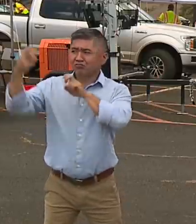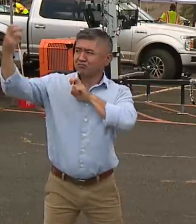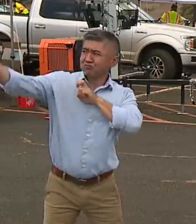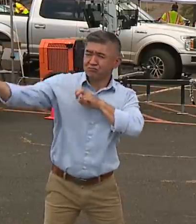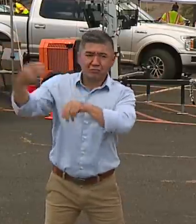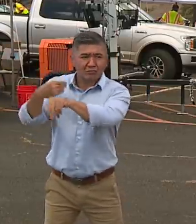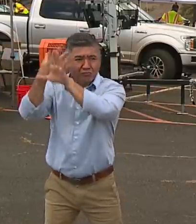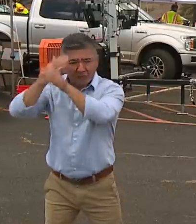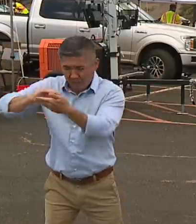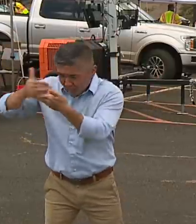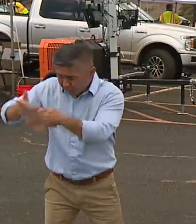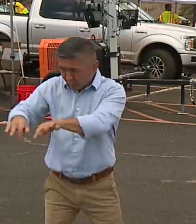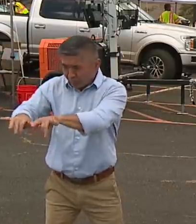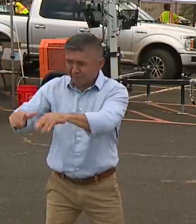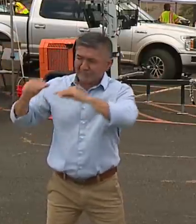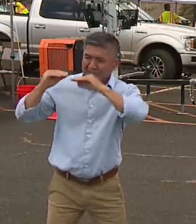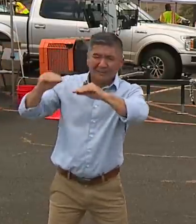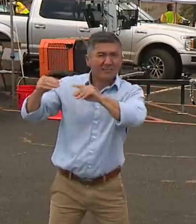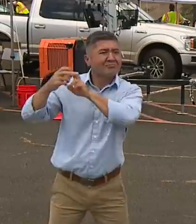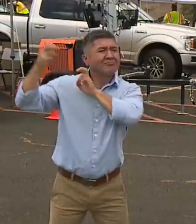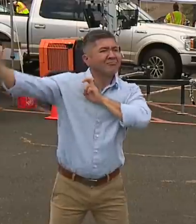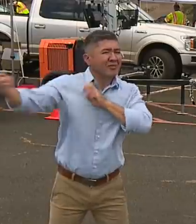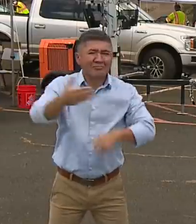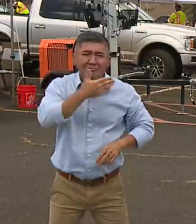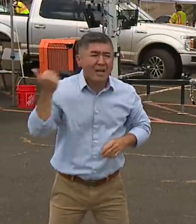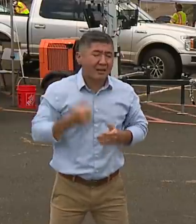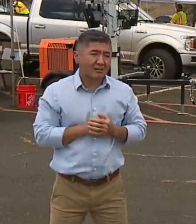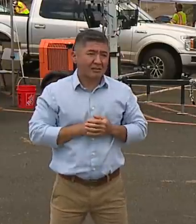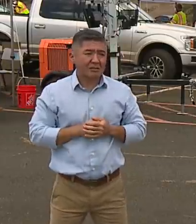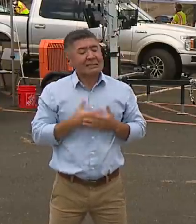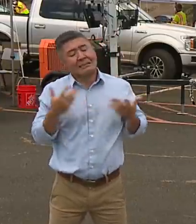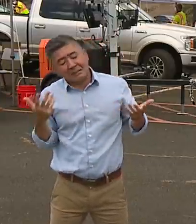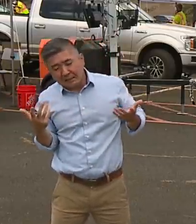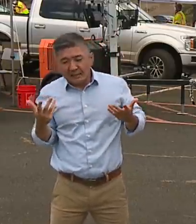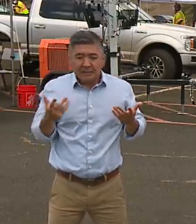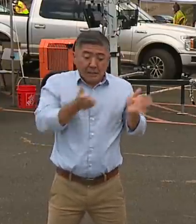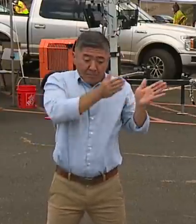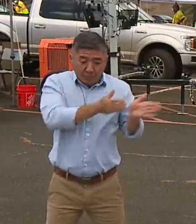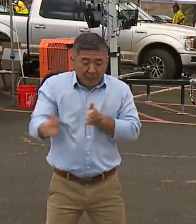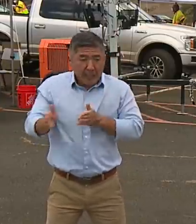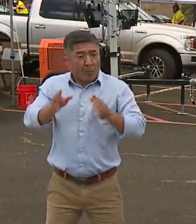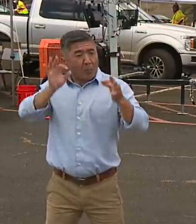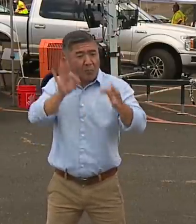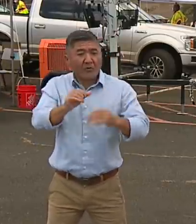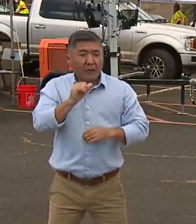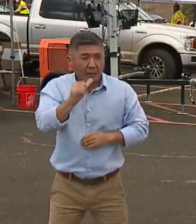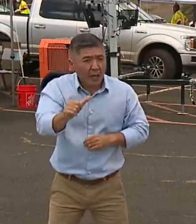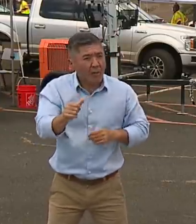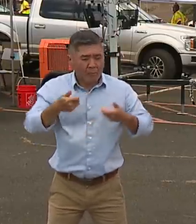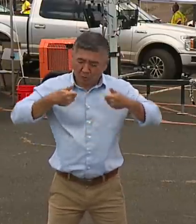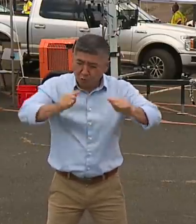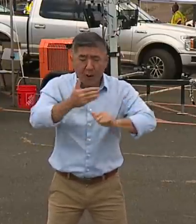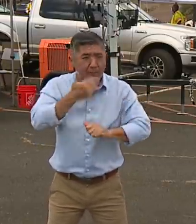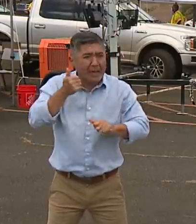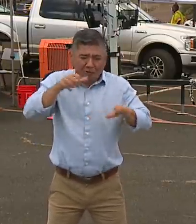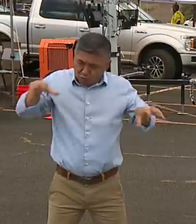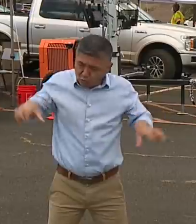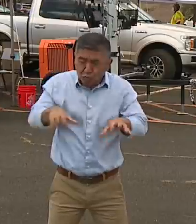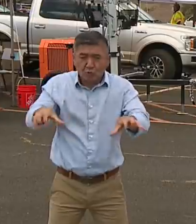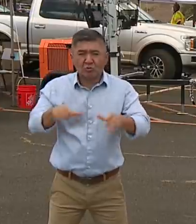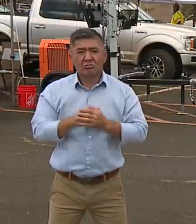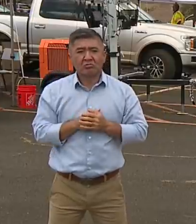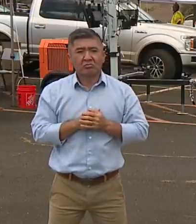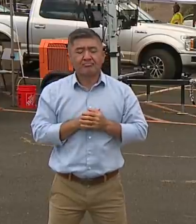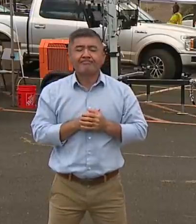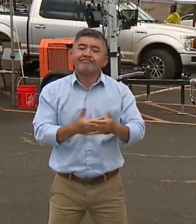don't live in the perfect. We live in the good. And I think what we're doing is good is going to make a difference. So I want to thank everyone for their understanding and living